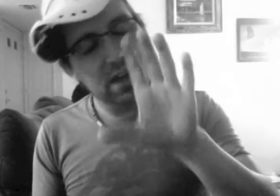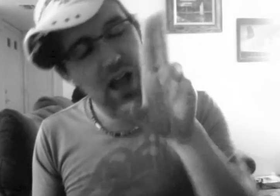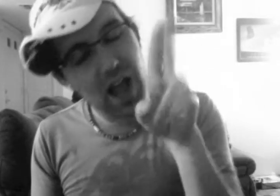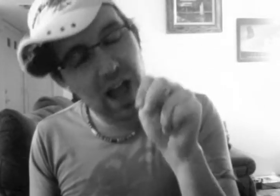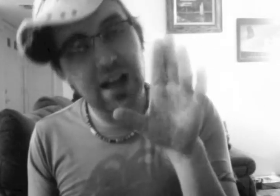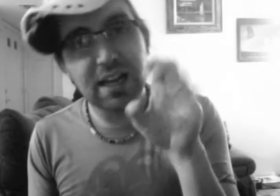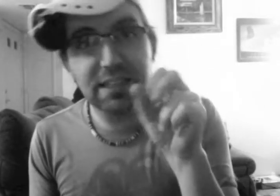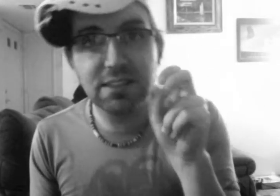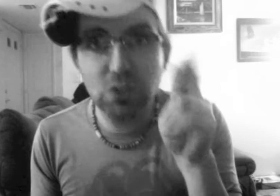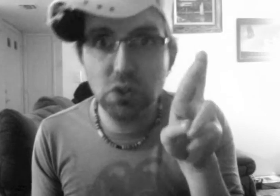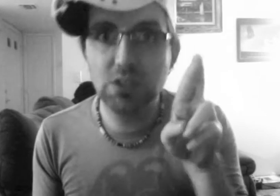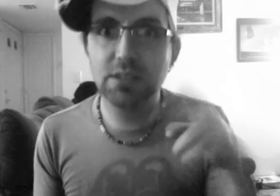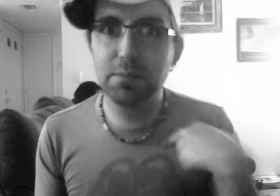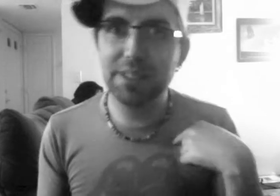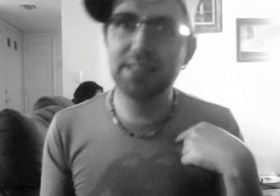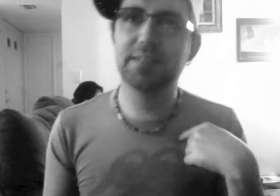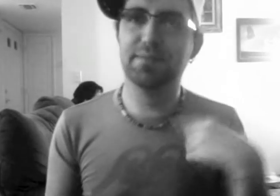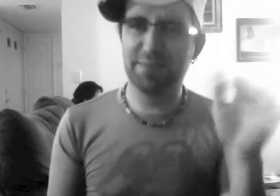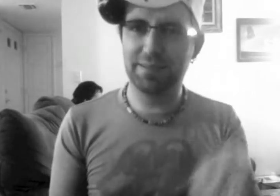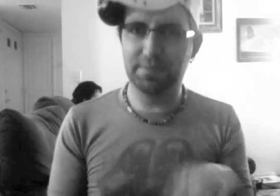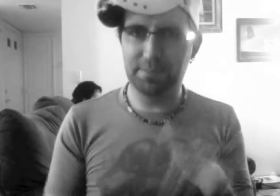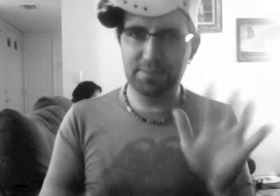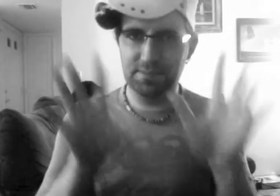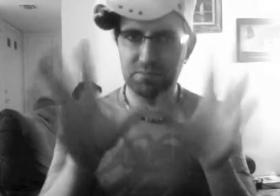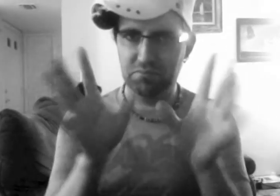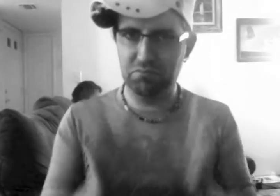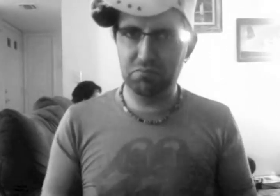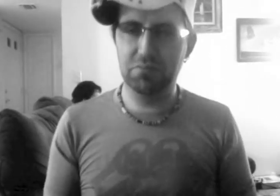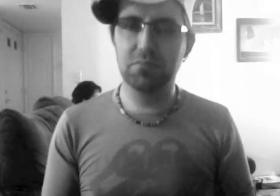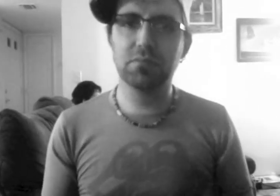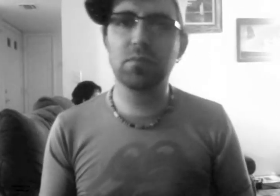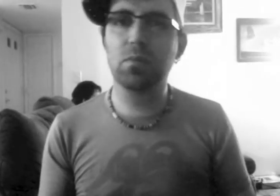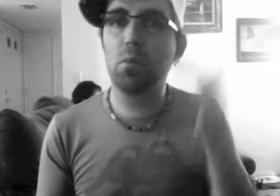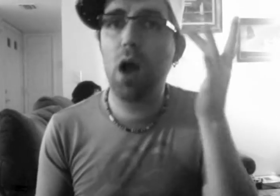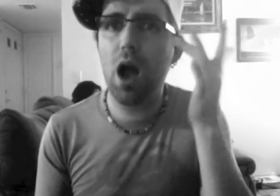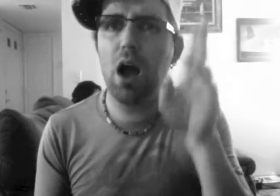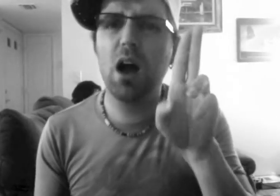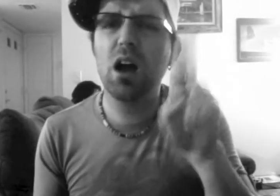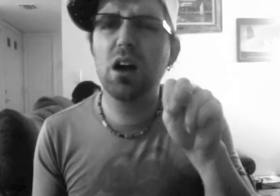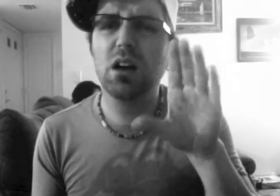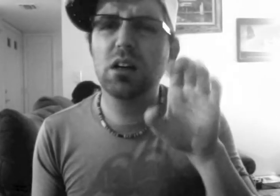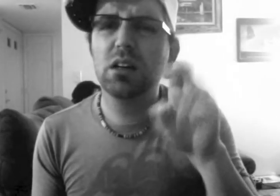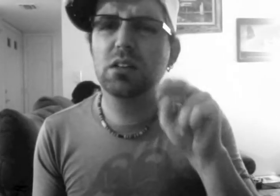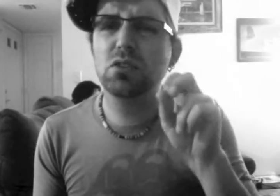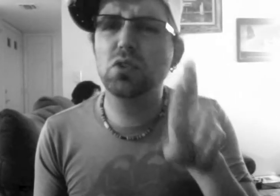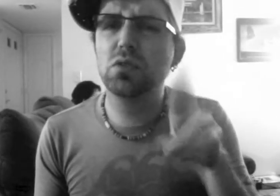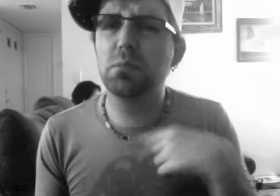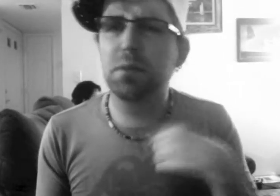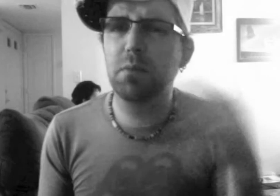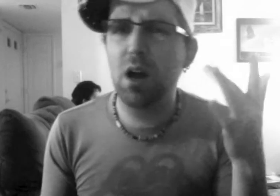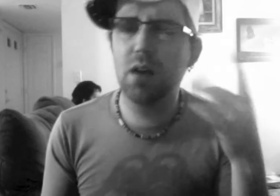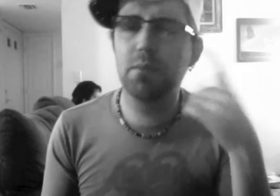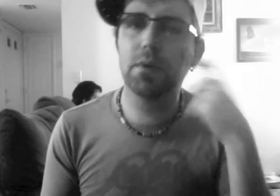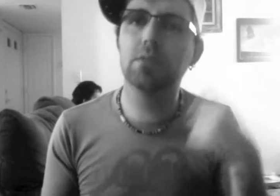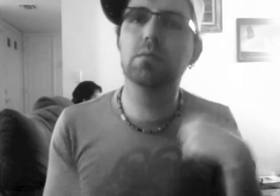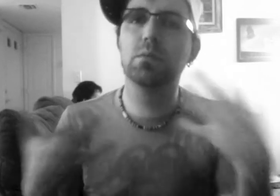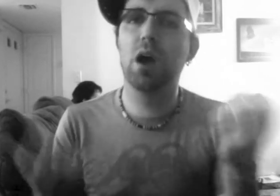I'm so excited.